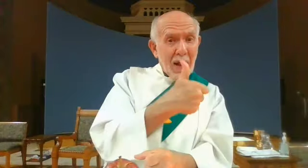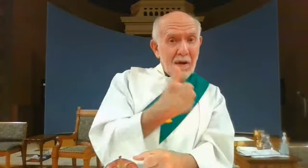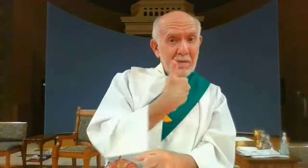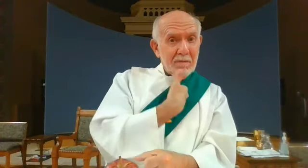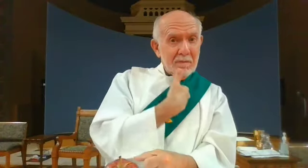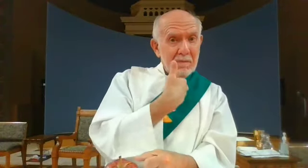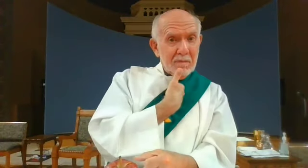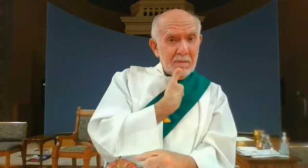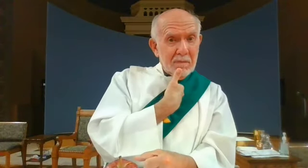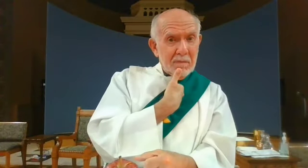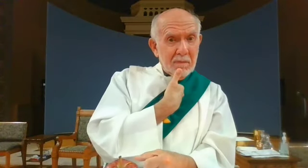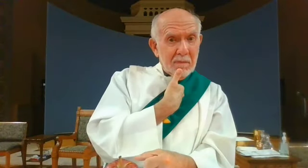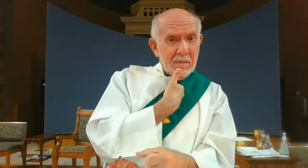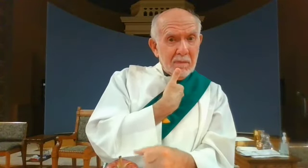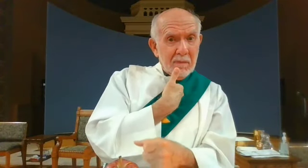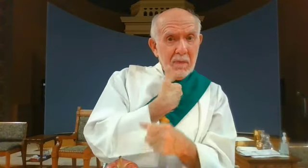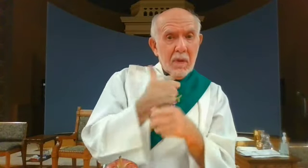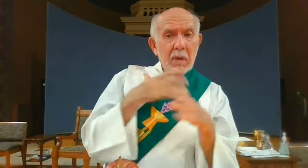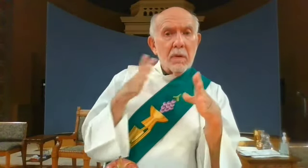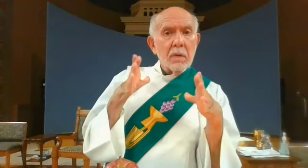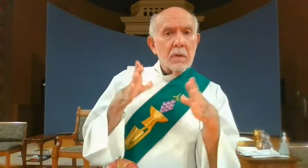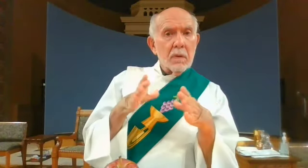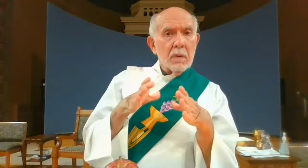have to love one another and love ourselves